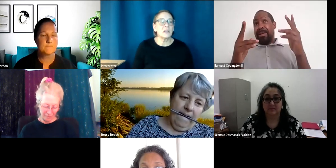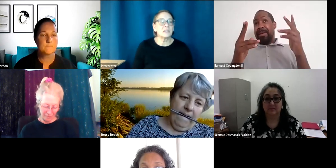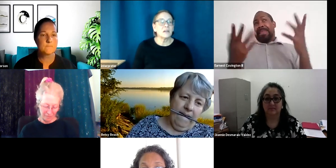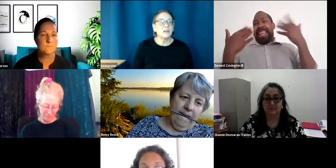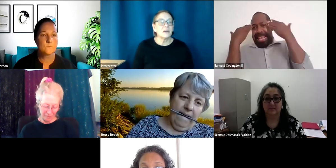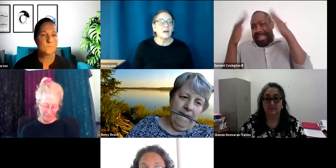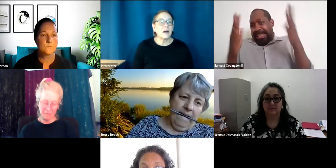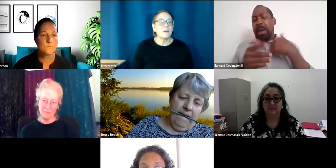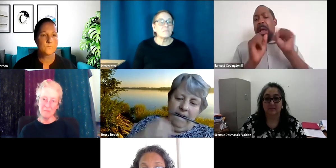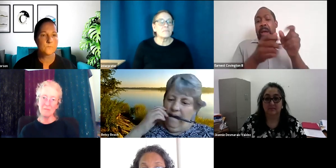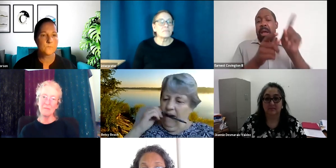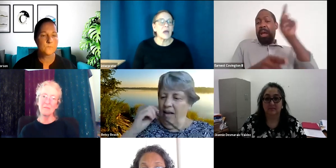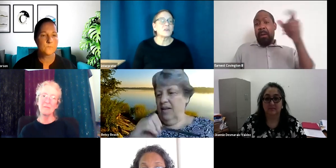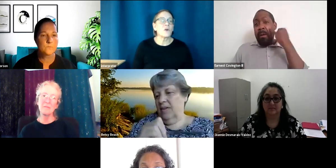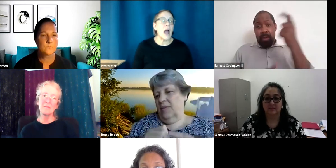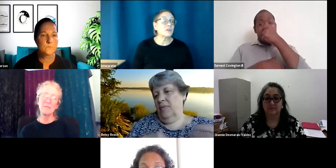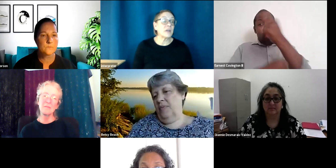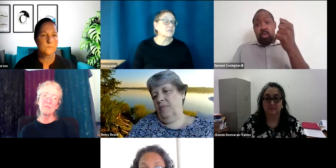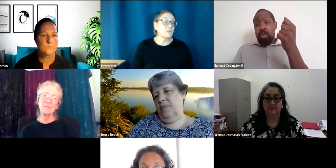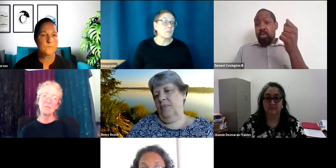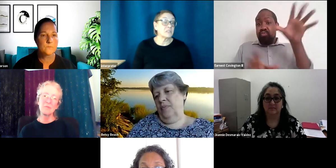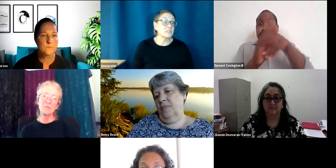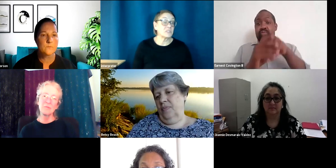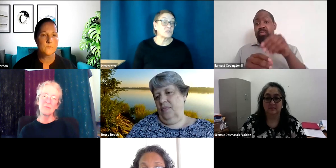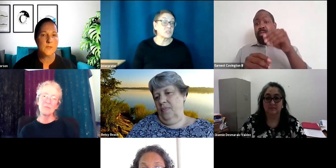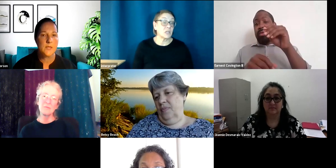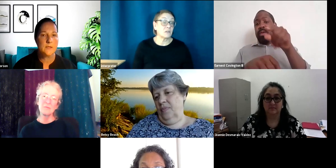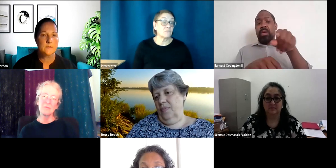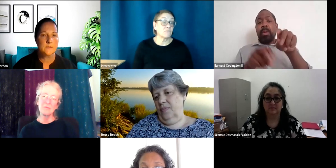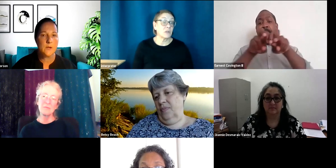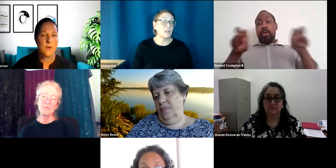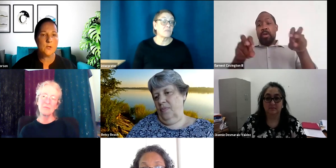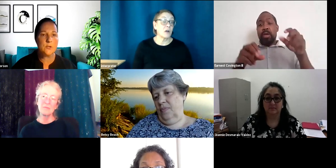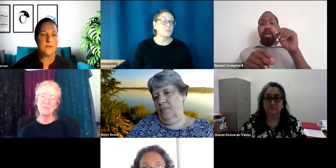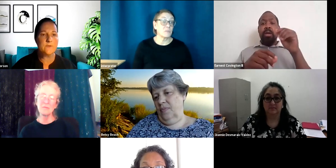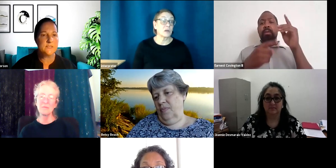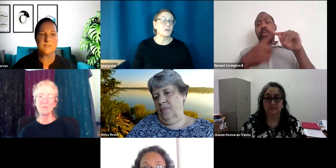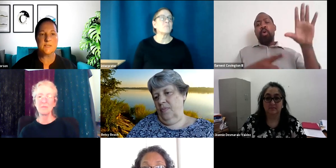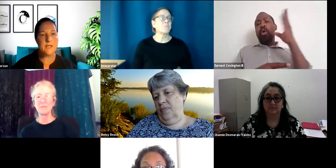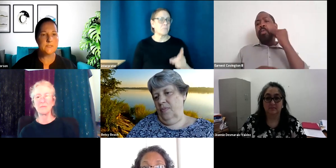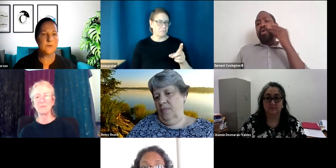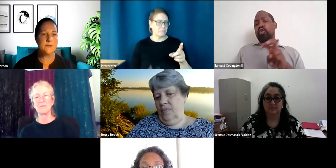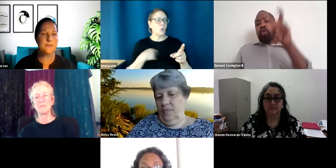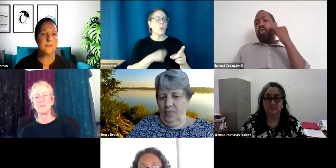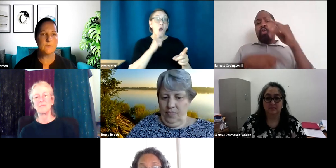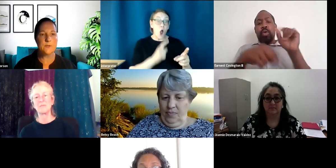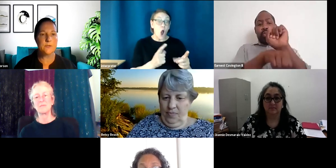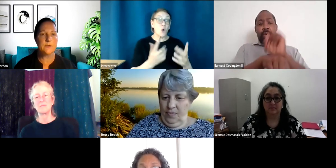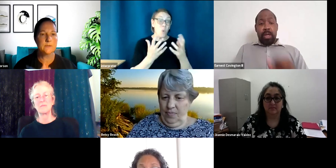but I don't know. I could ask him if he's interested. Yeah, we are looking for six to eight. So I think that would be good.